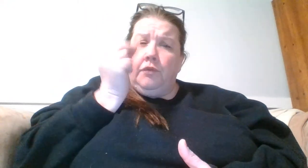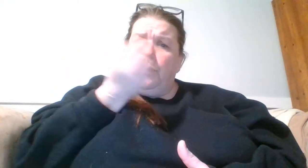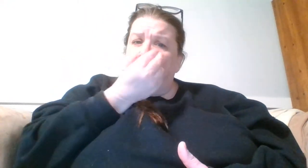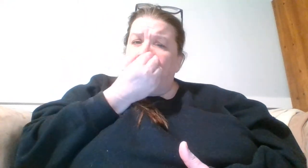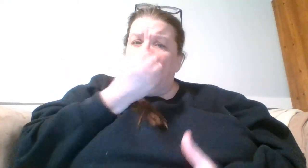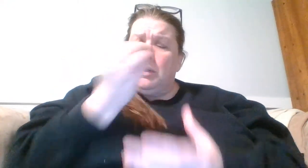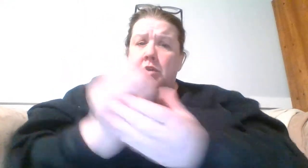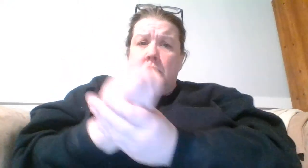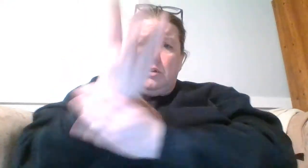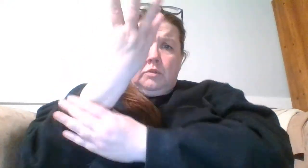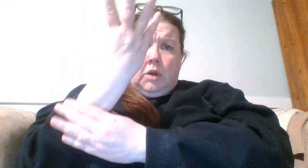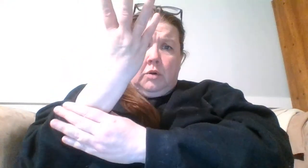Flowers grow.